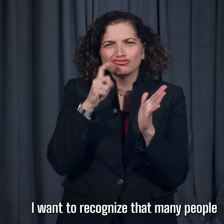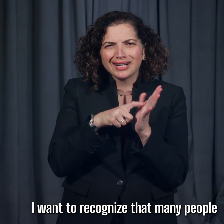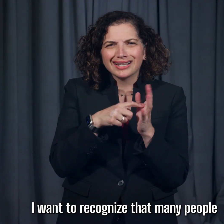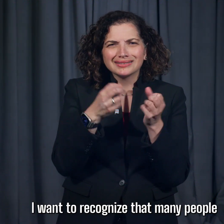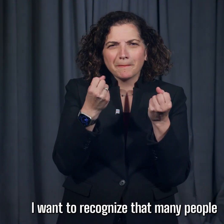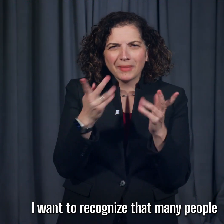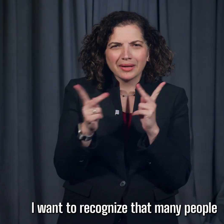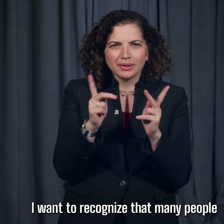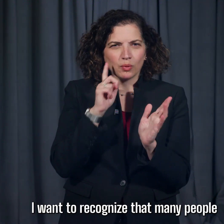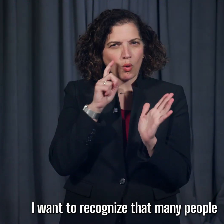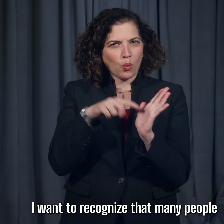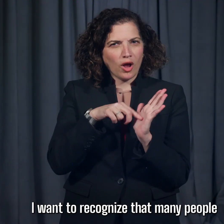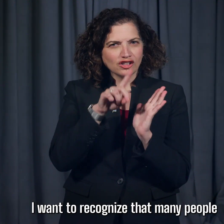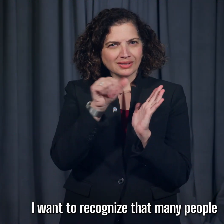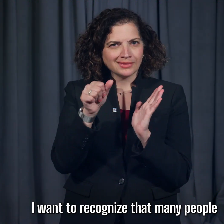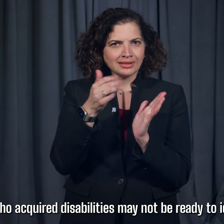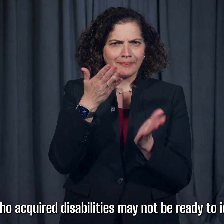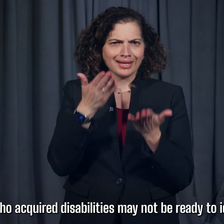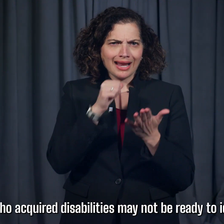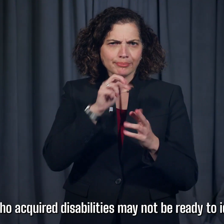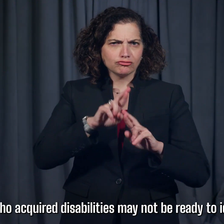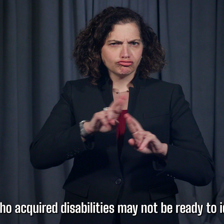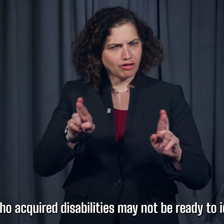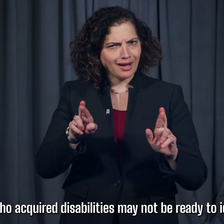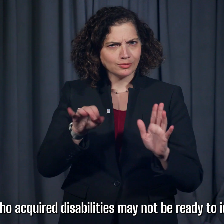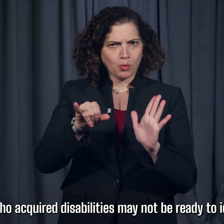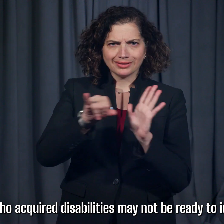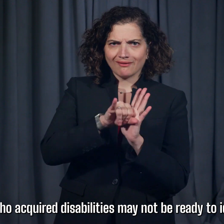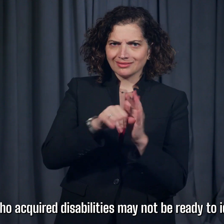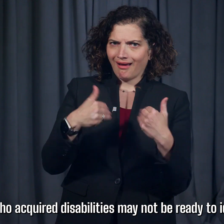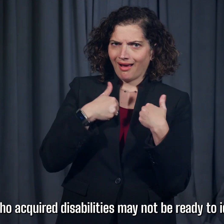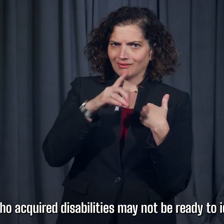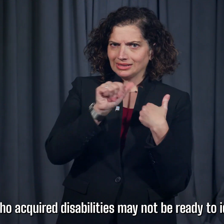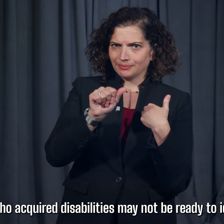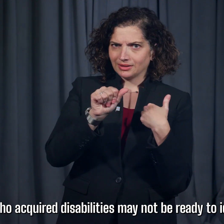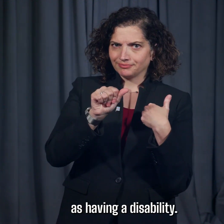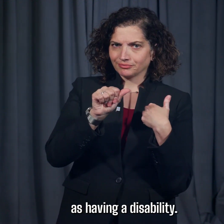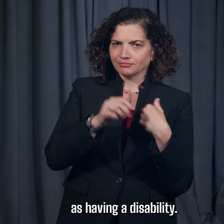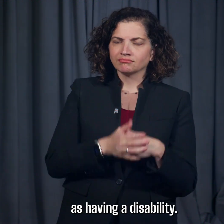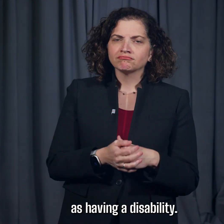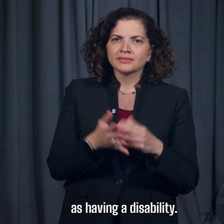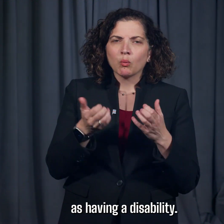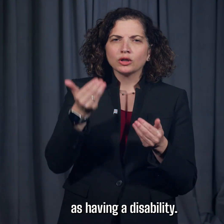I want to recognize that many people who acquire disabilities may not be ready to identify as having a disability